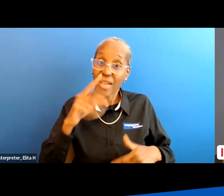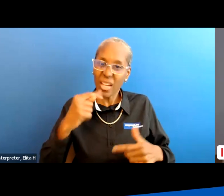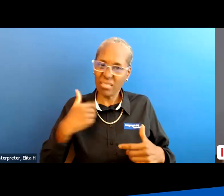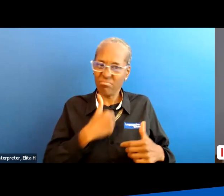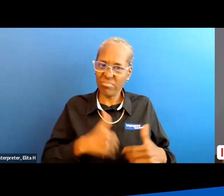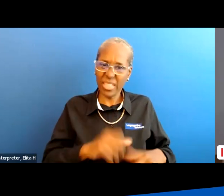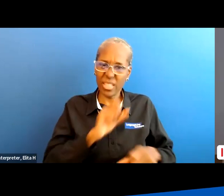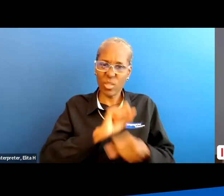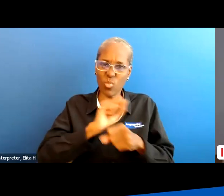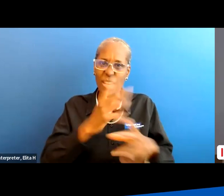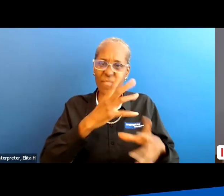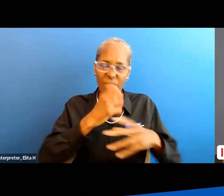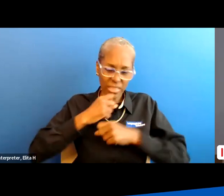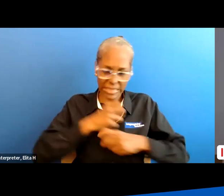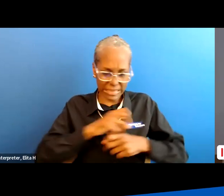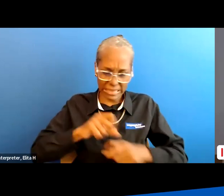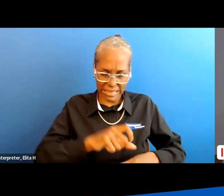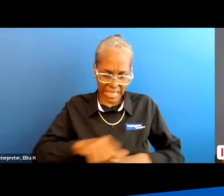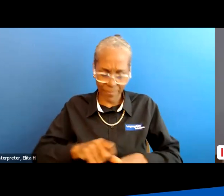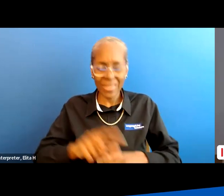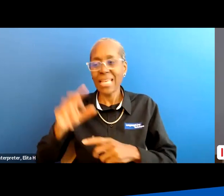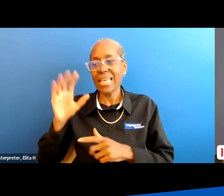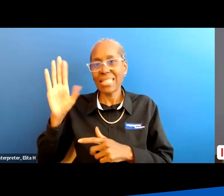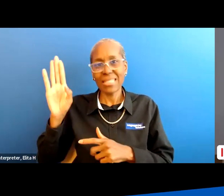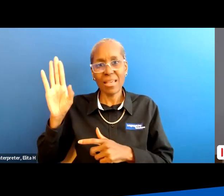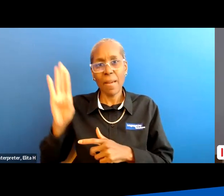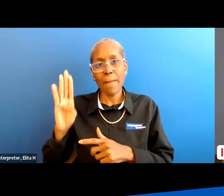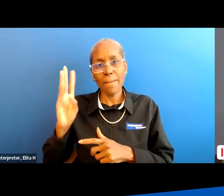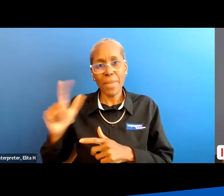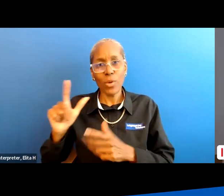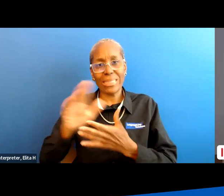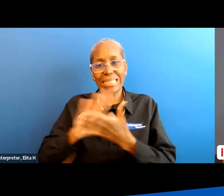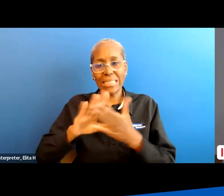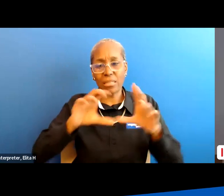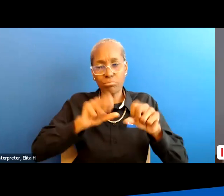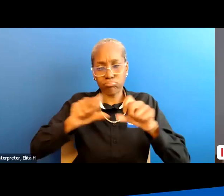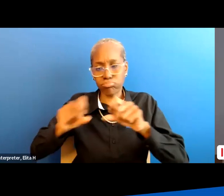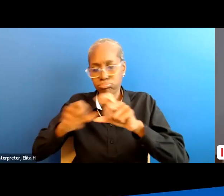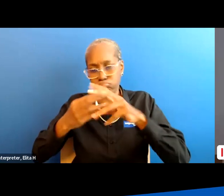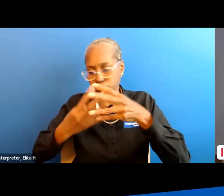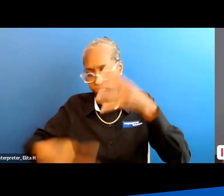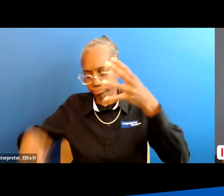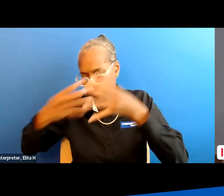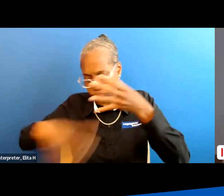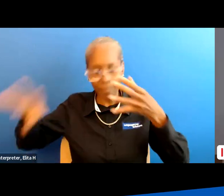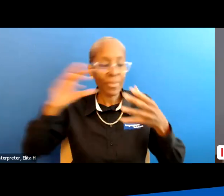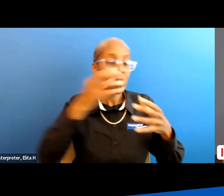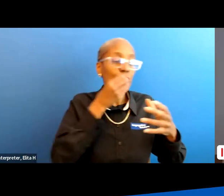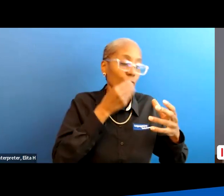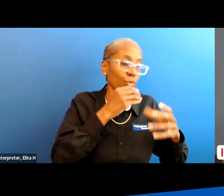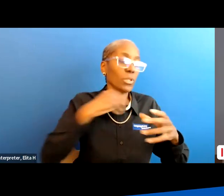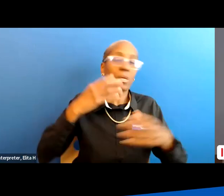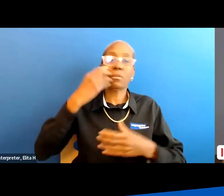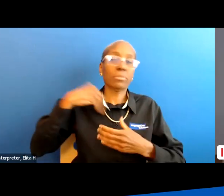are you doing a bowel program that's cleaning out your bowel so that there's room for more uh food to start moving through there